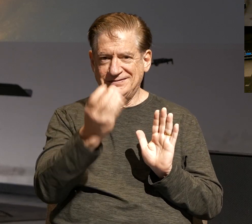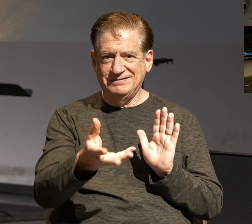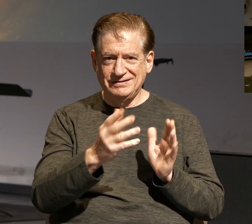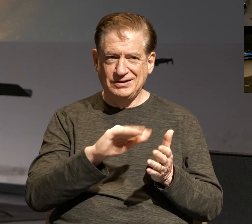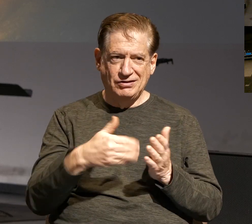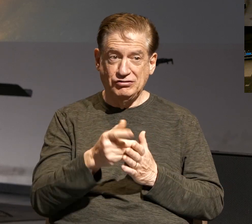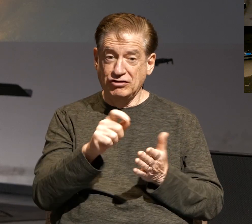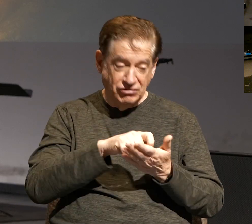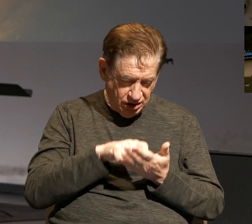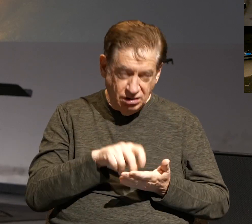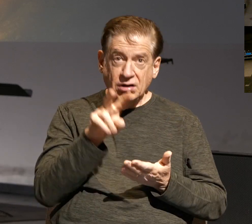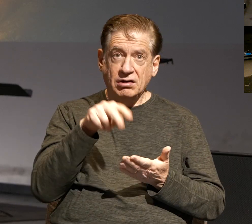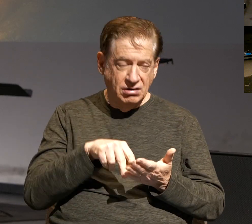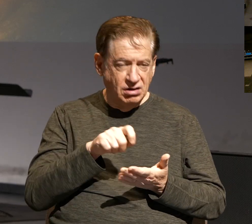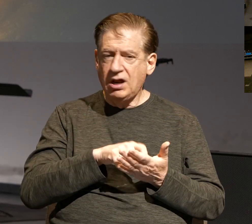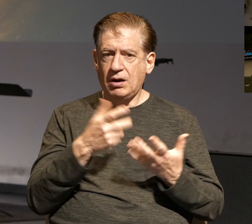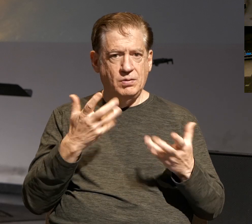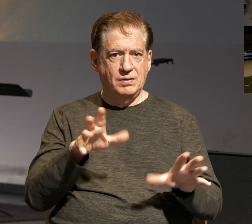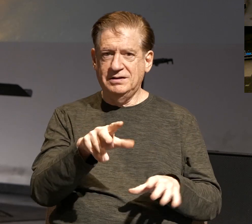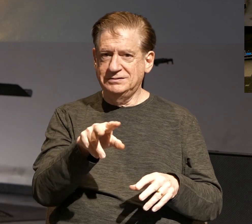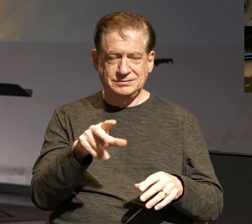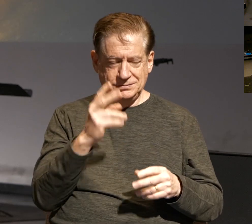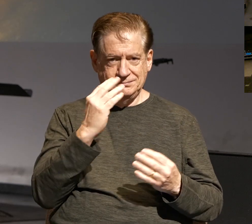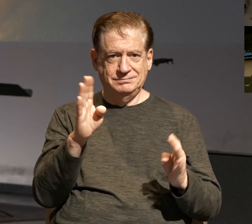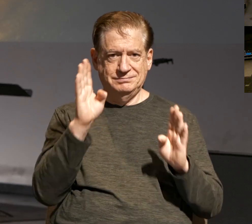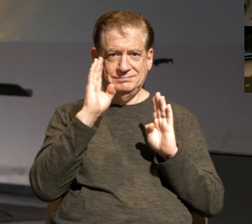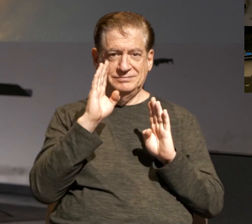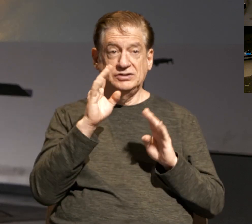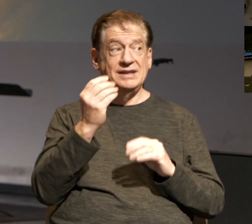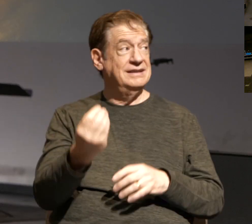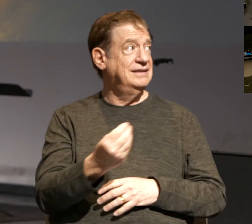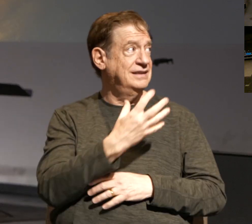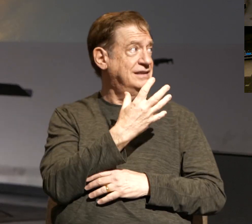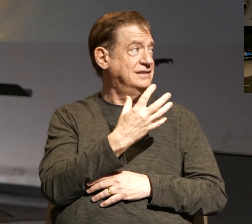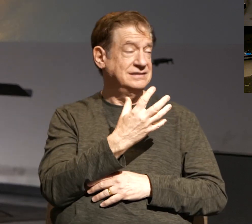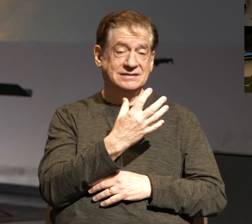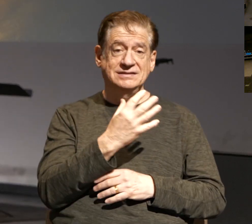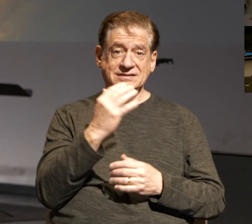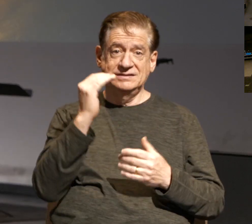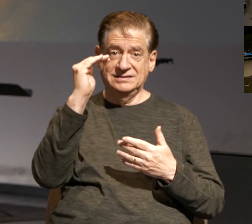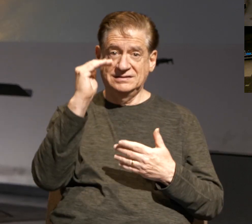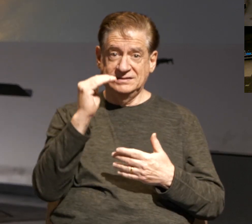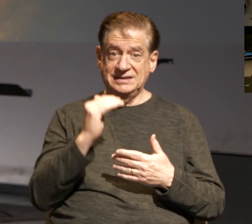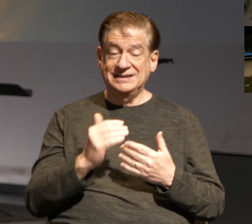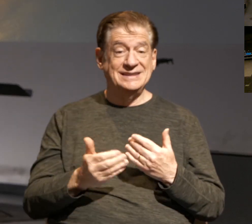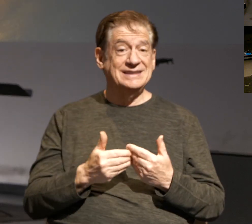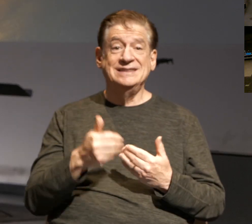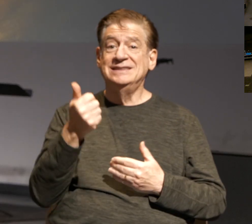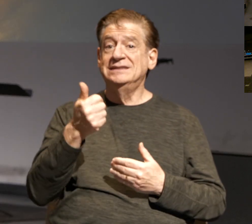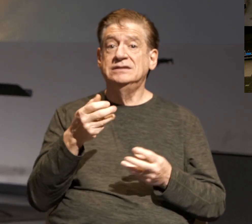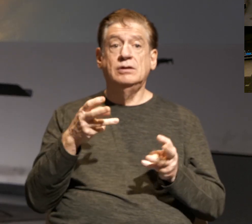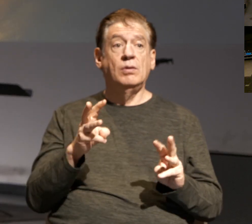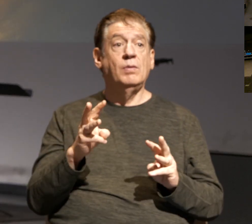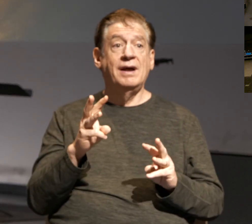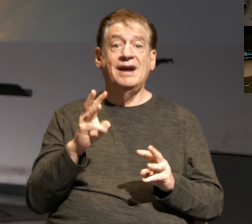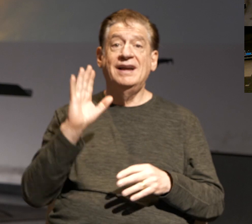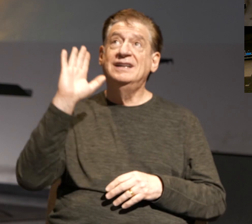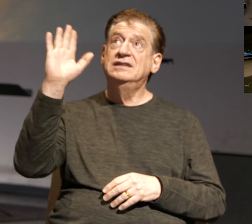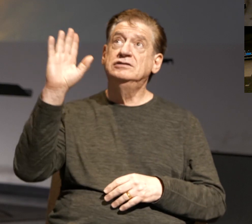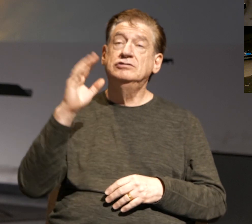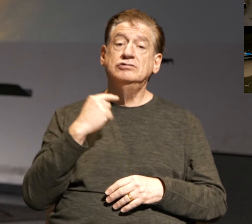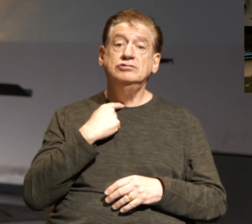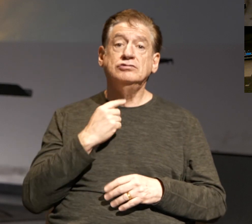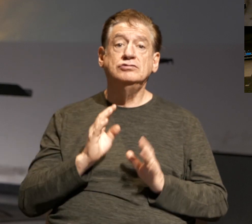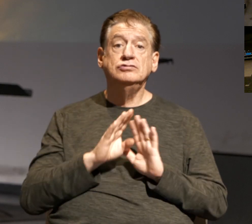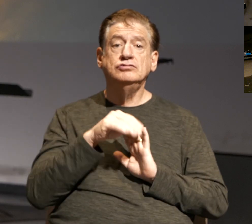listening, let's not get confused. So, throw that next slide up there. The easiest way to describe Paul's tone in this section is